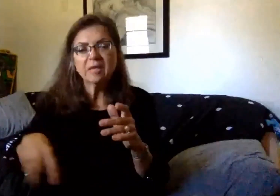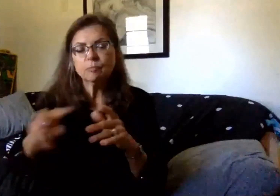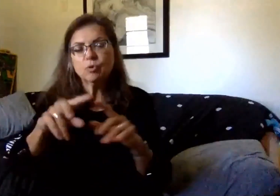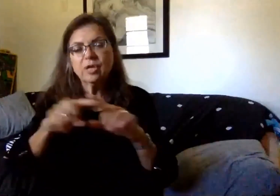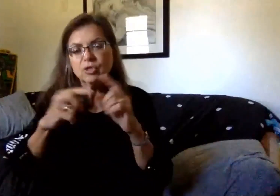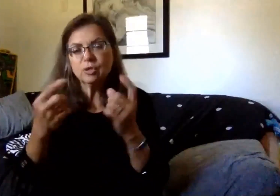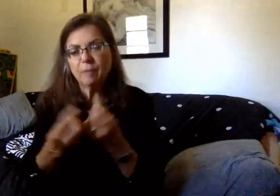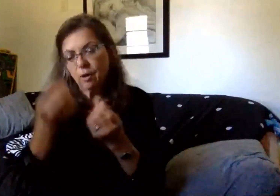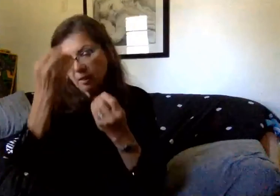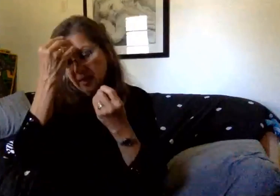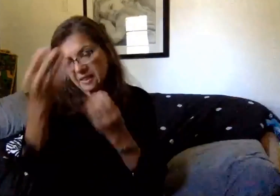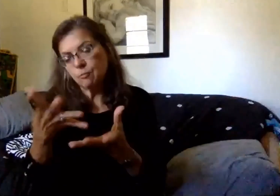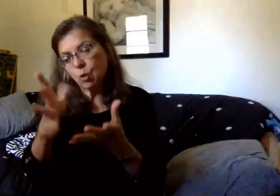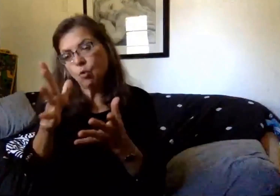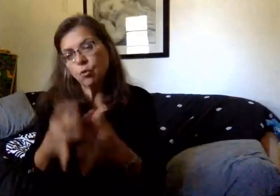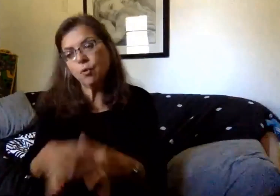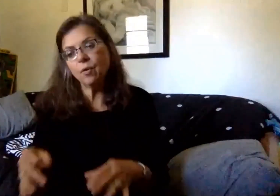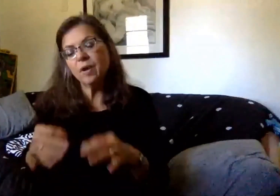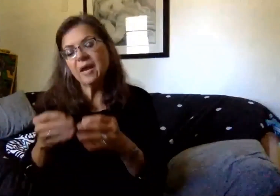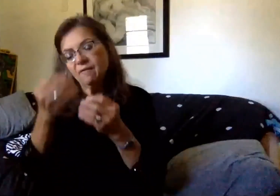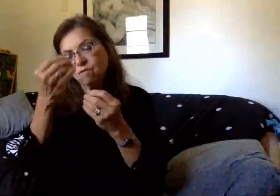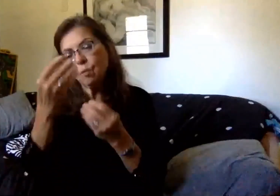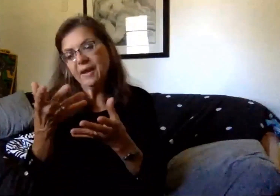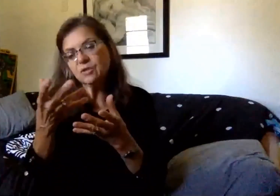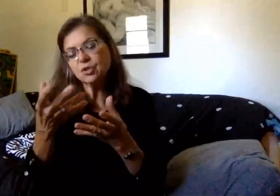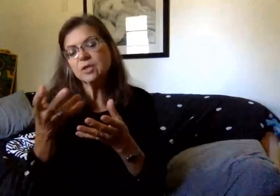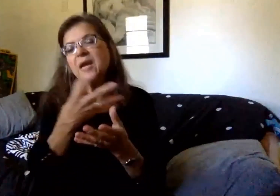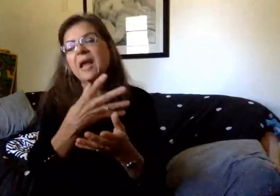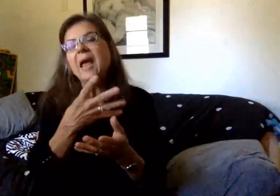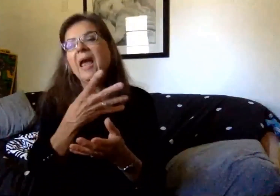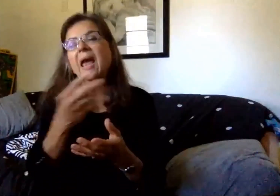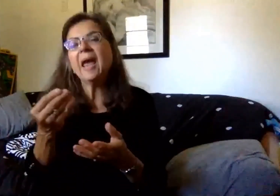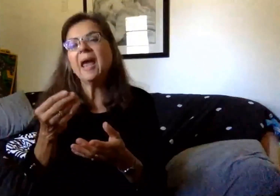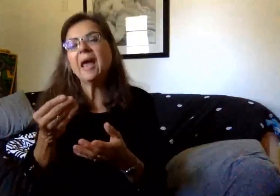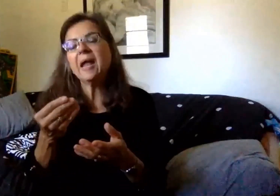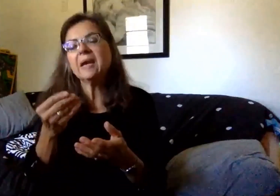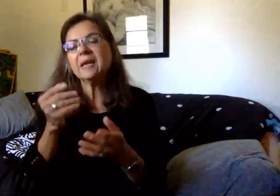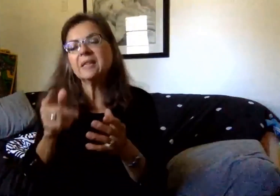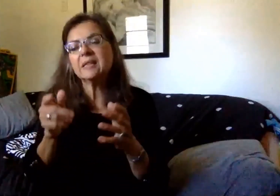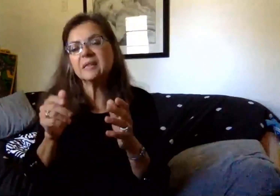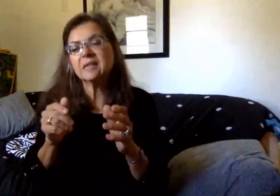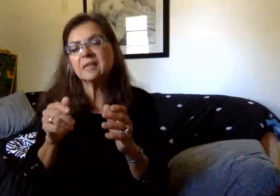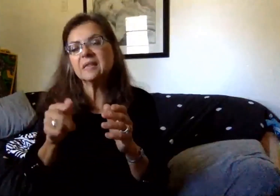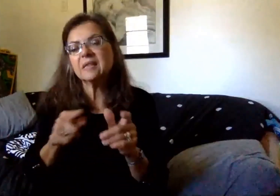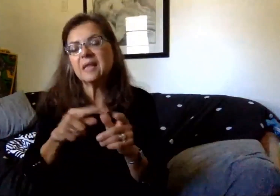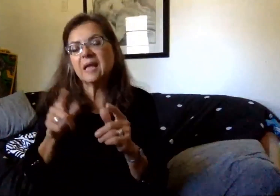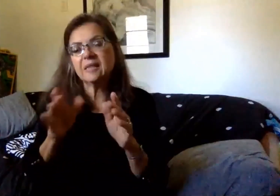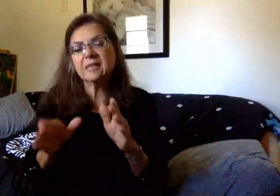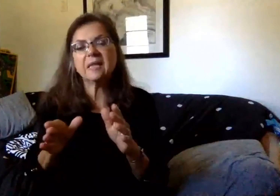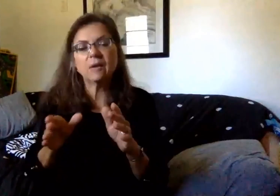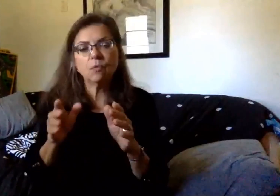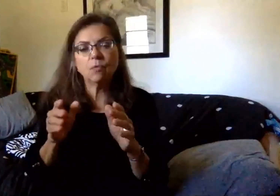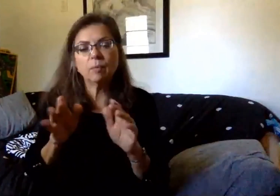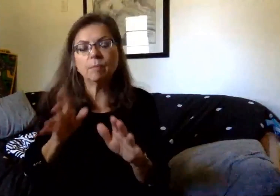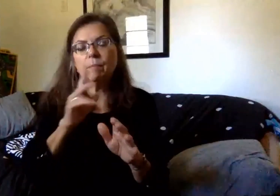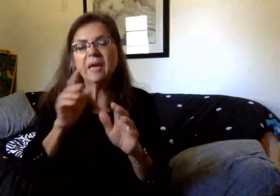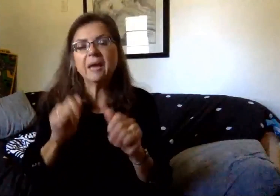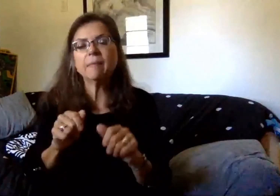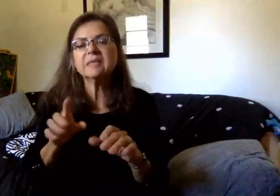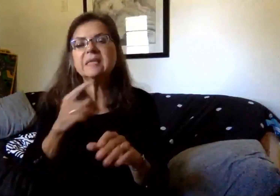them your information in advance so that they can consider routing your student if it's going to be that close to the beginning of the school year.